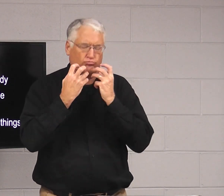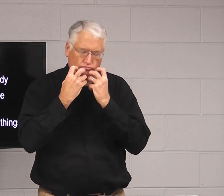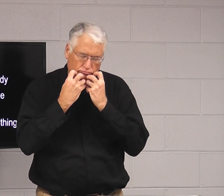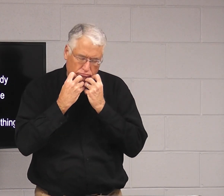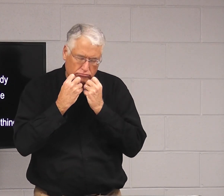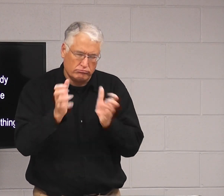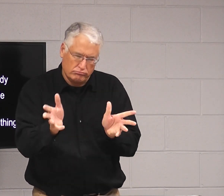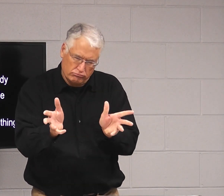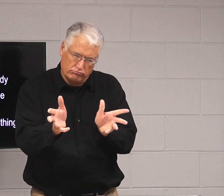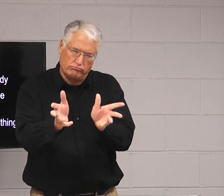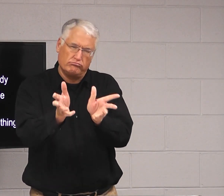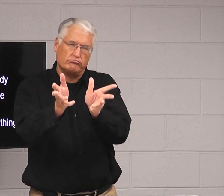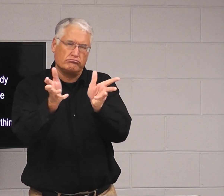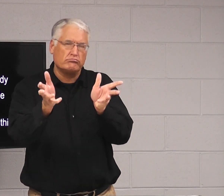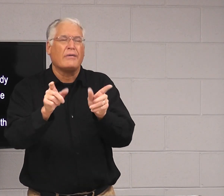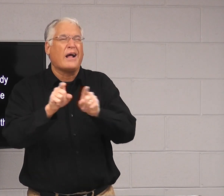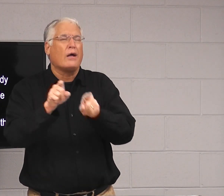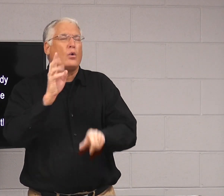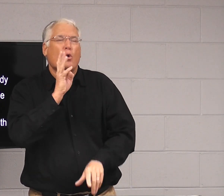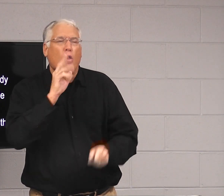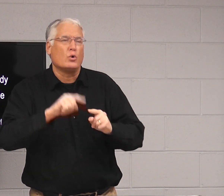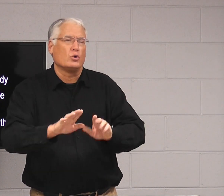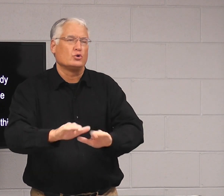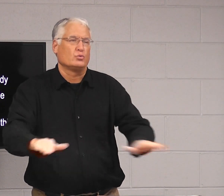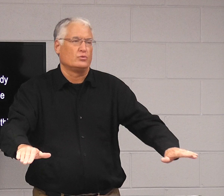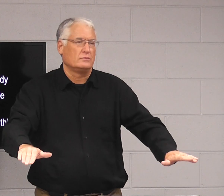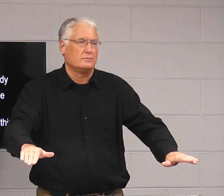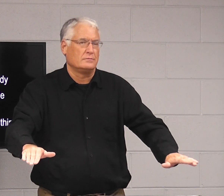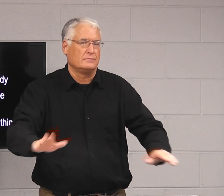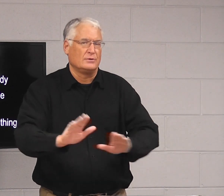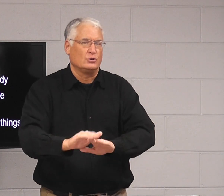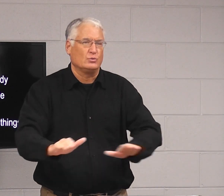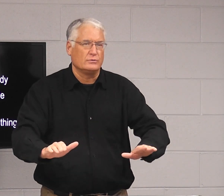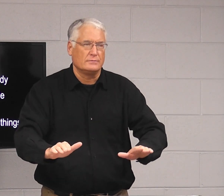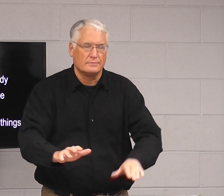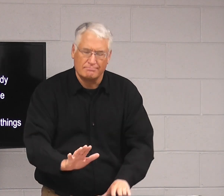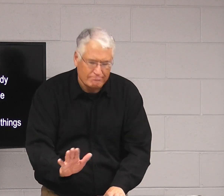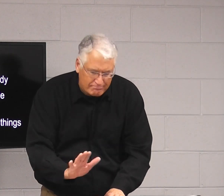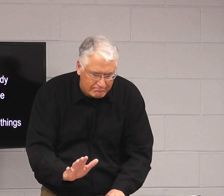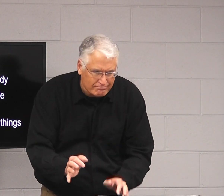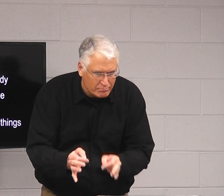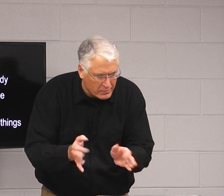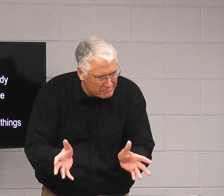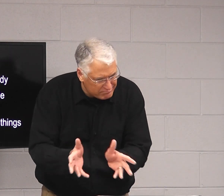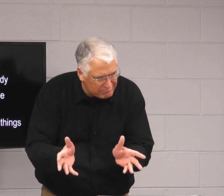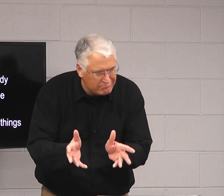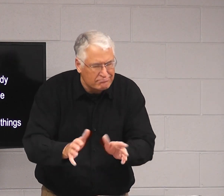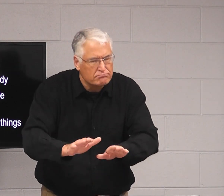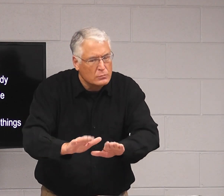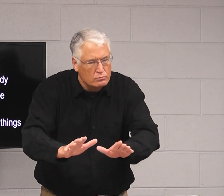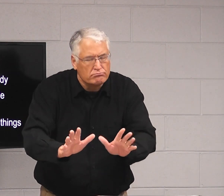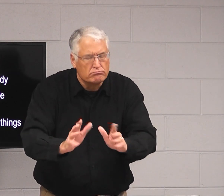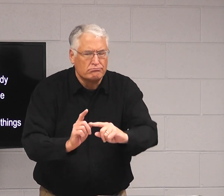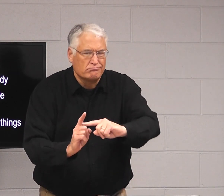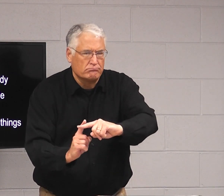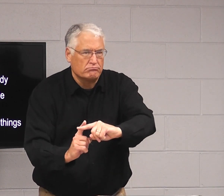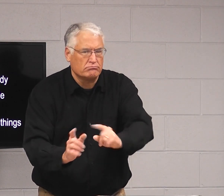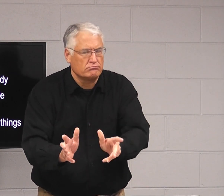be encouraging, you cherish those people and be loving. And like you're talking to your children, you have to explain things and be